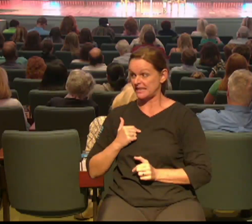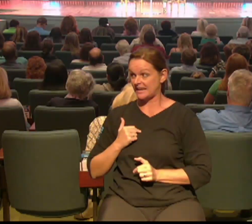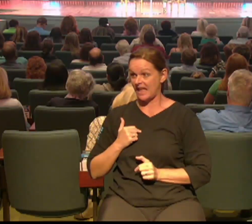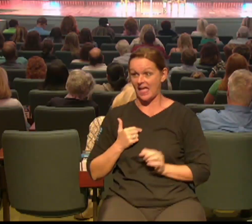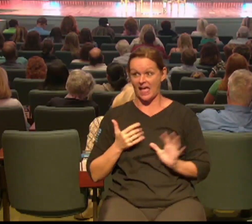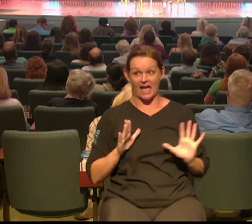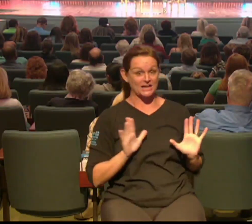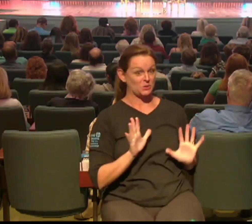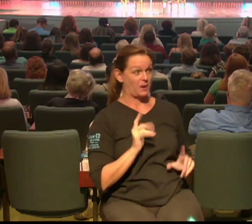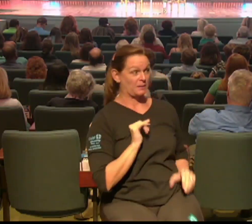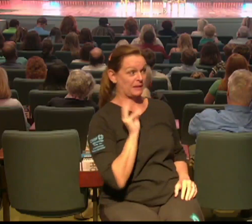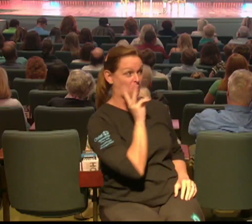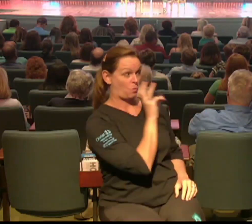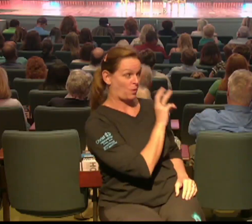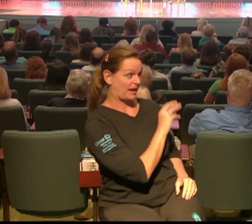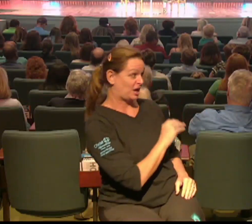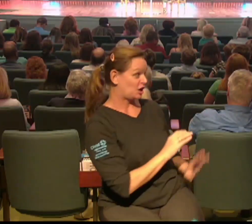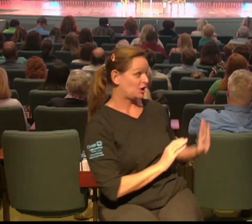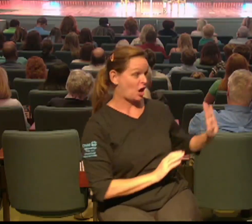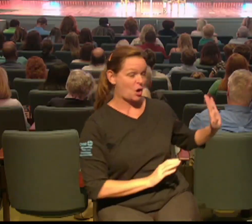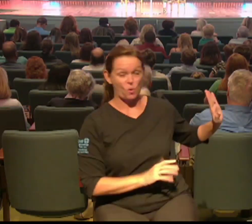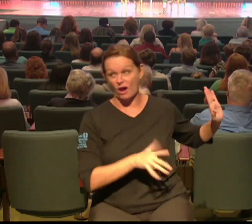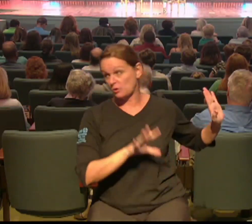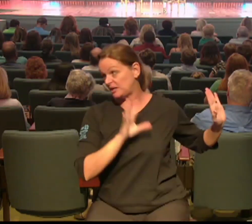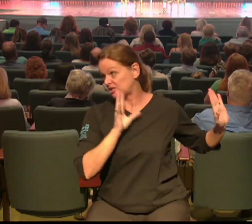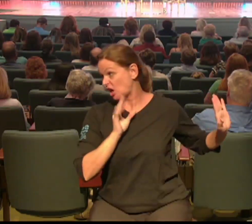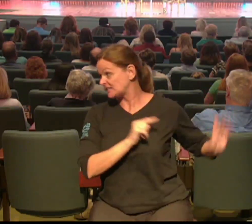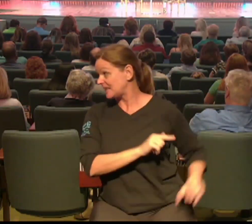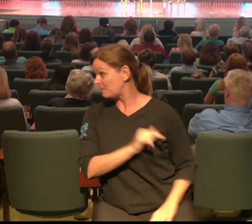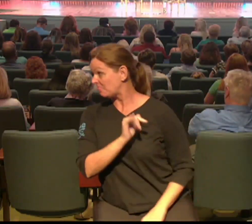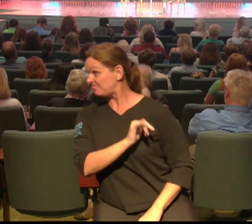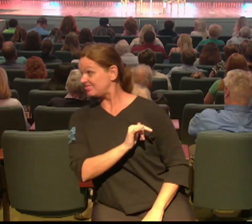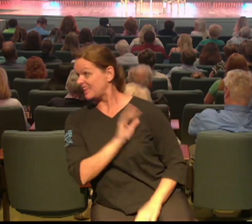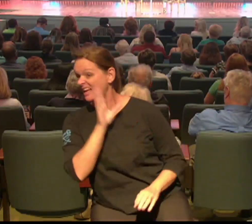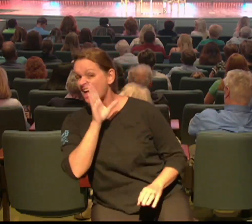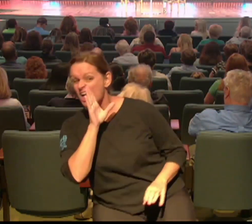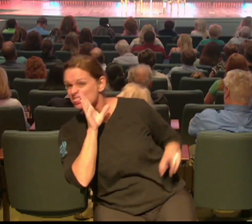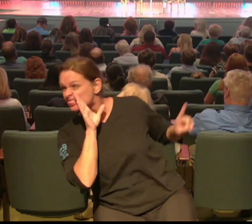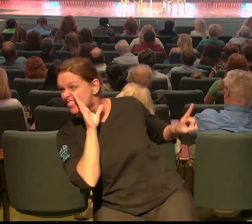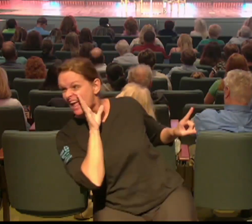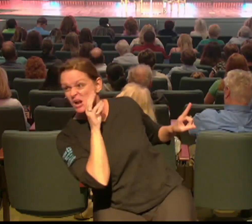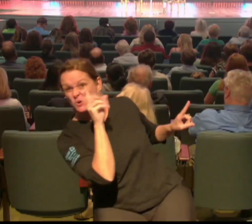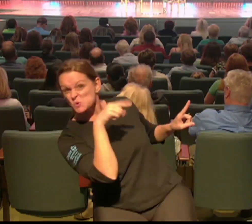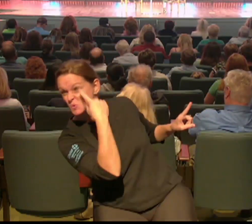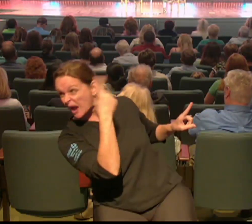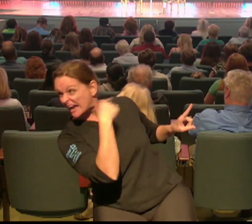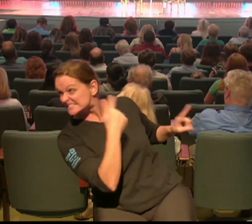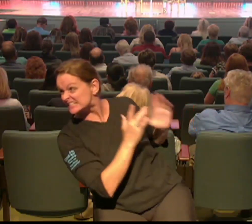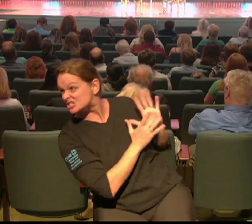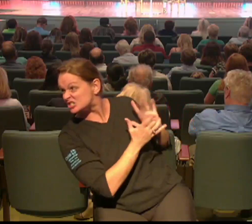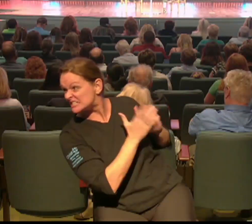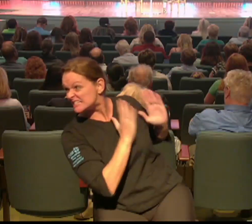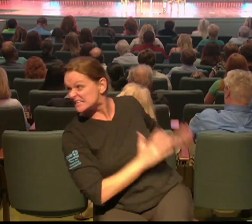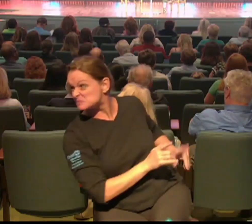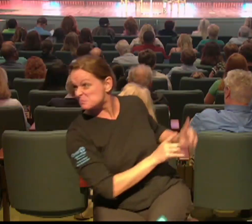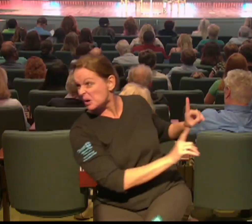Christians in the world there's they're just weird and you see them on the street corners turn or burn I think they got a picture of this guy look at that